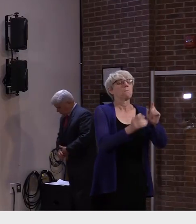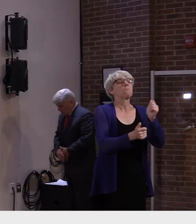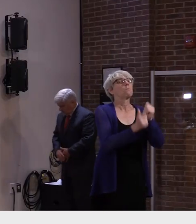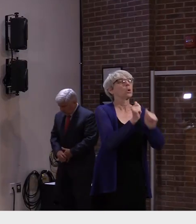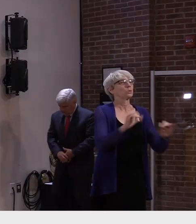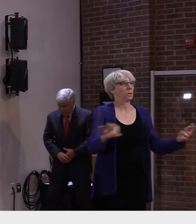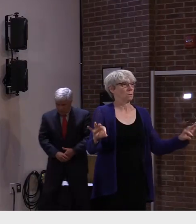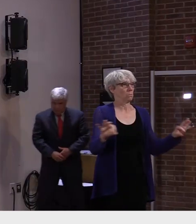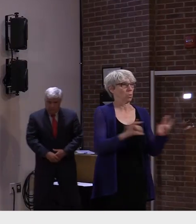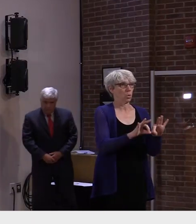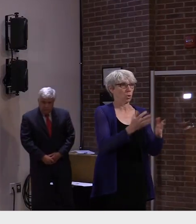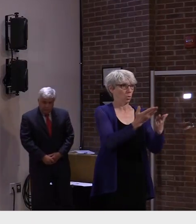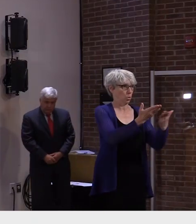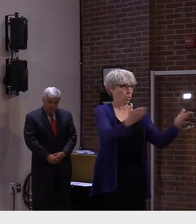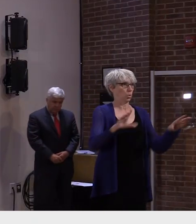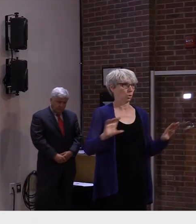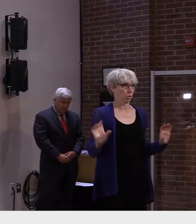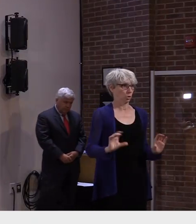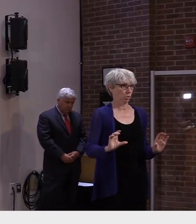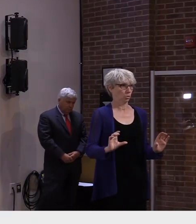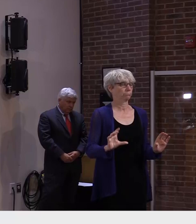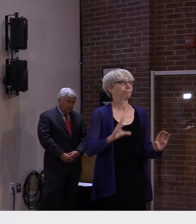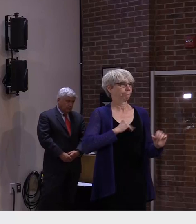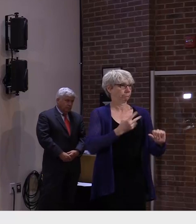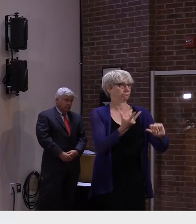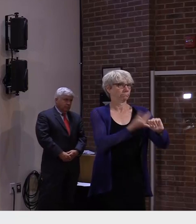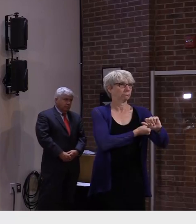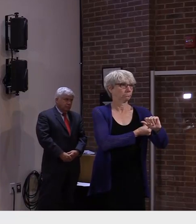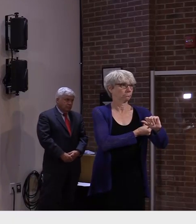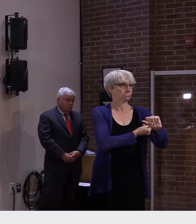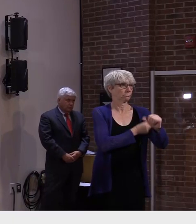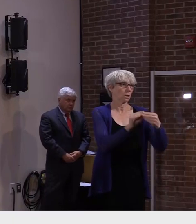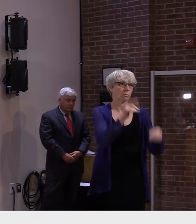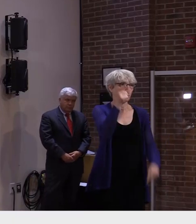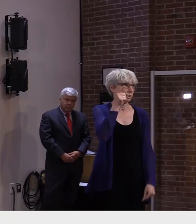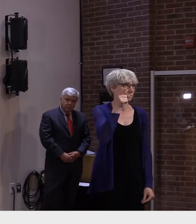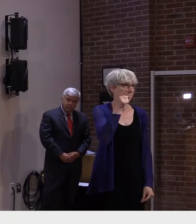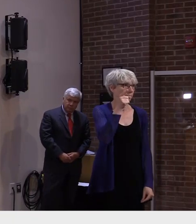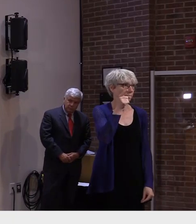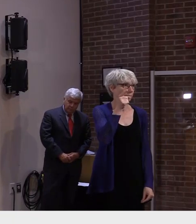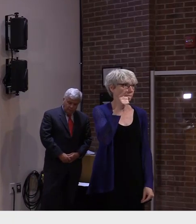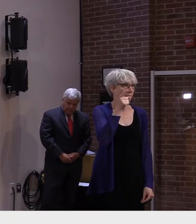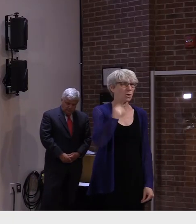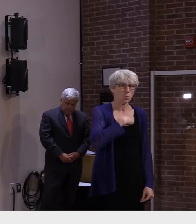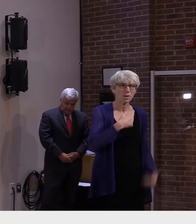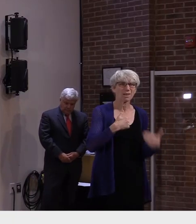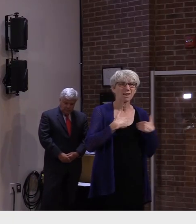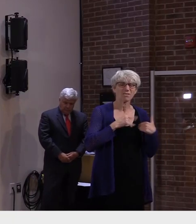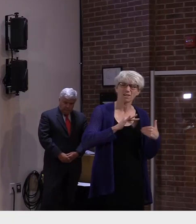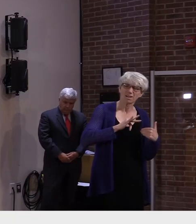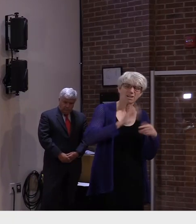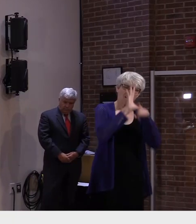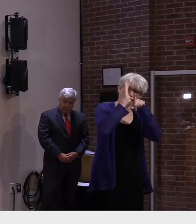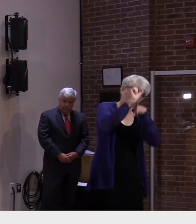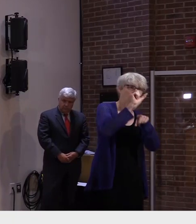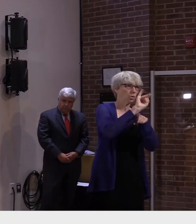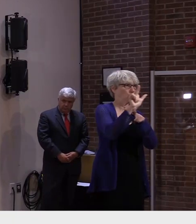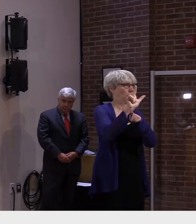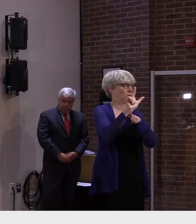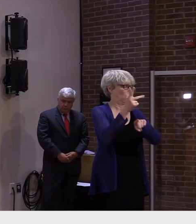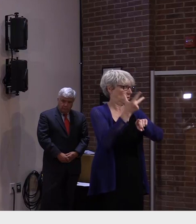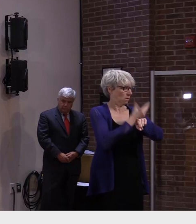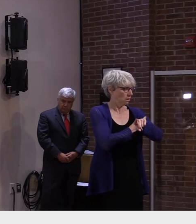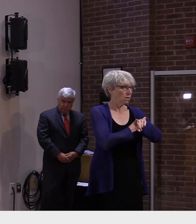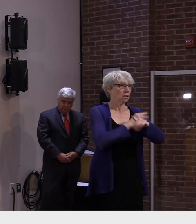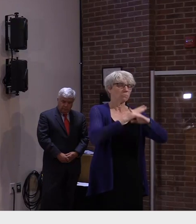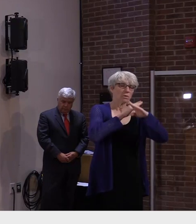we have a very powerful tool vaccines that are highly effective at preventing the most serious outcomes